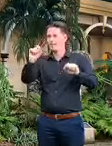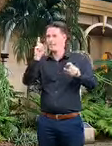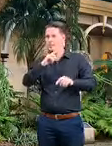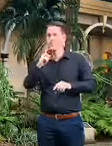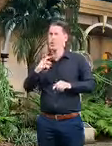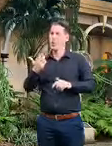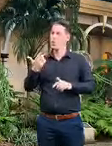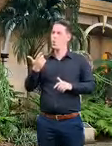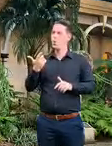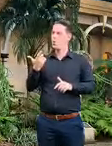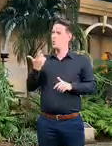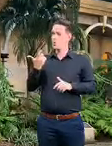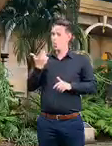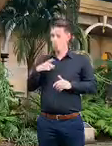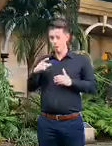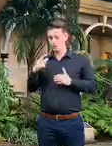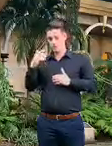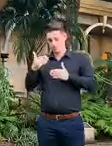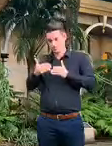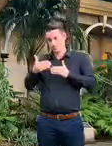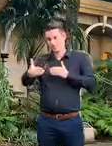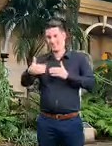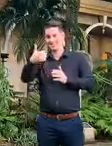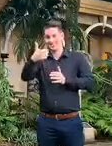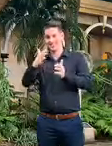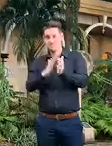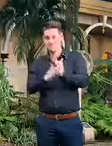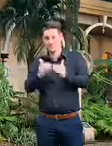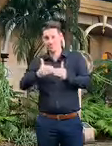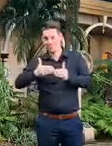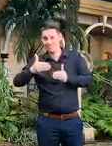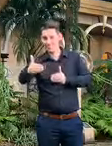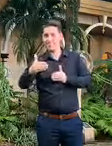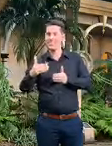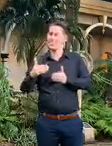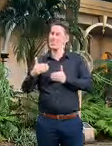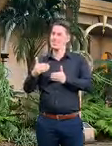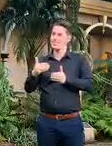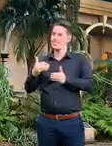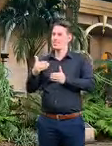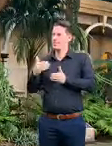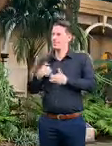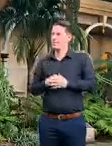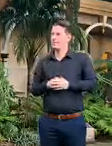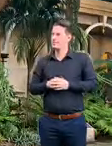getting getting them through the next six months the initial next the initial six months